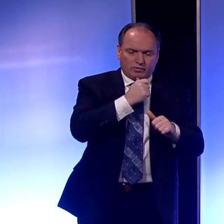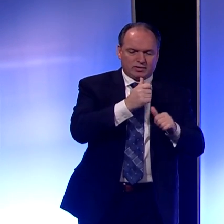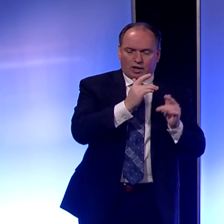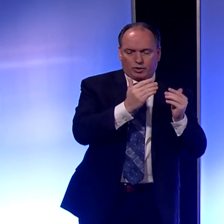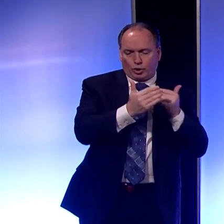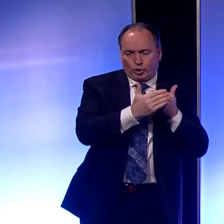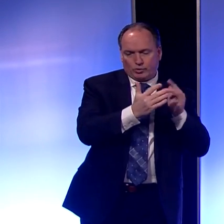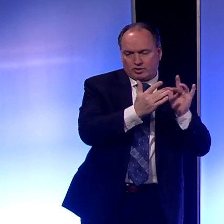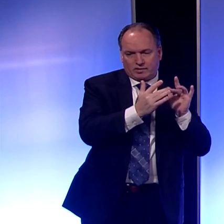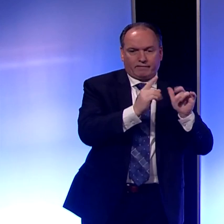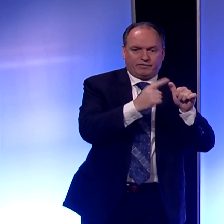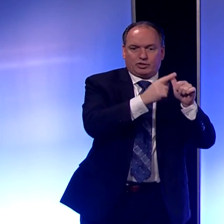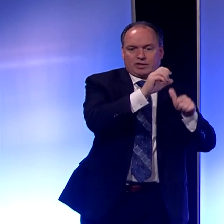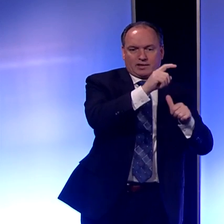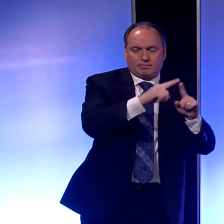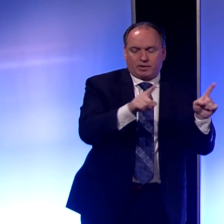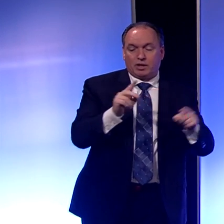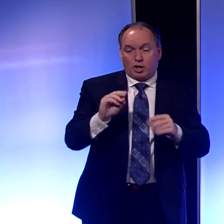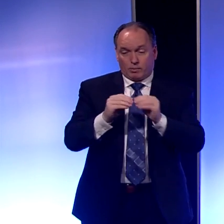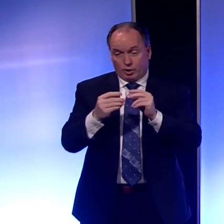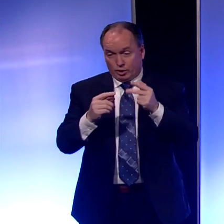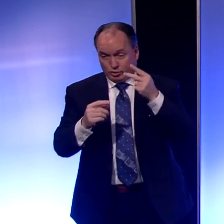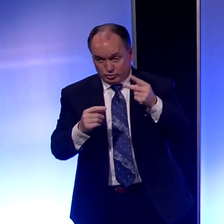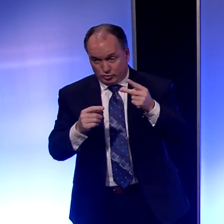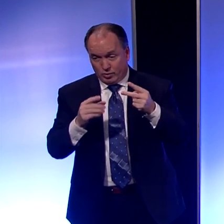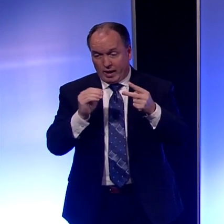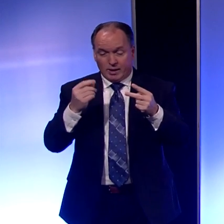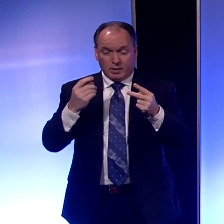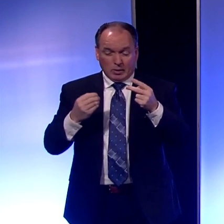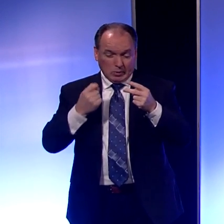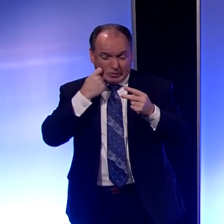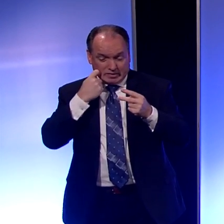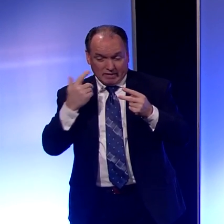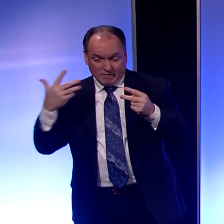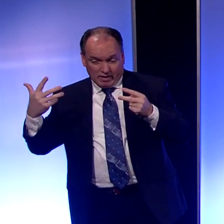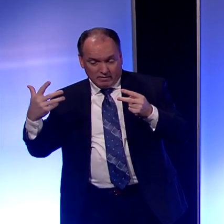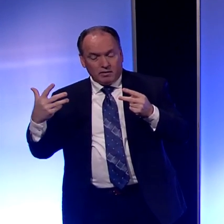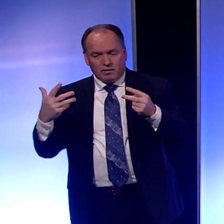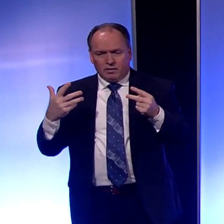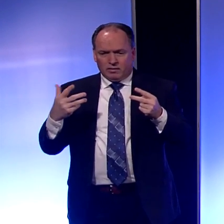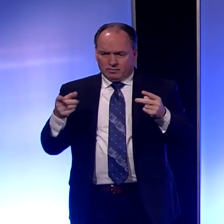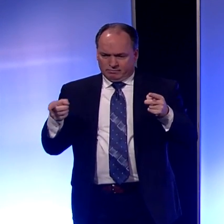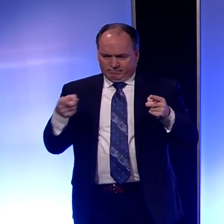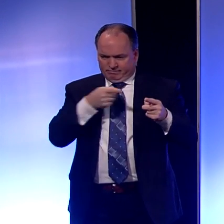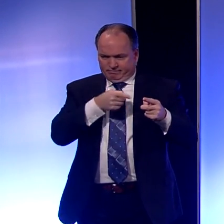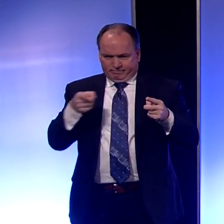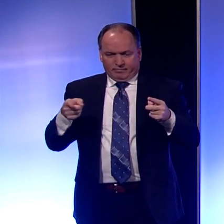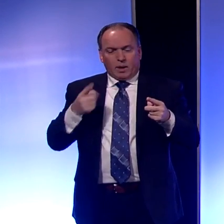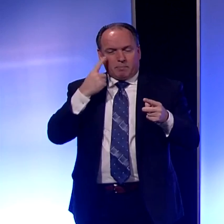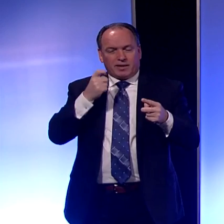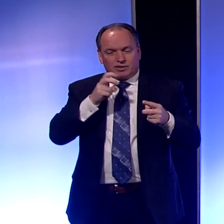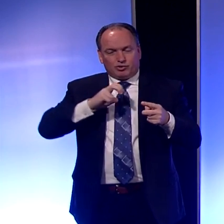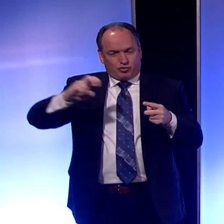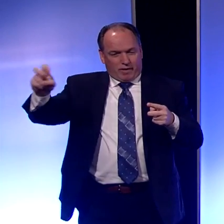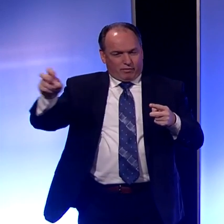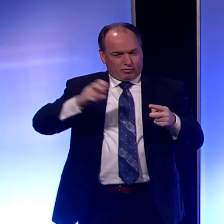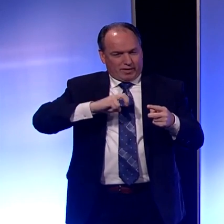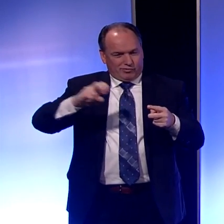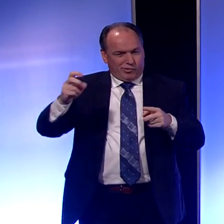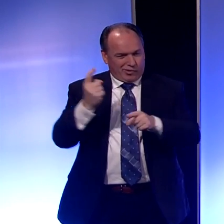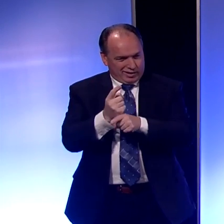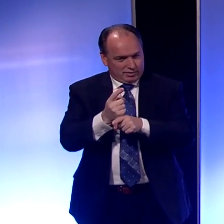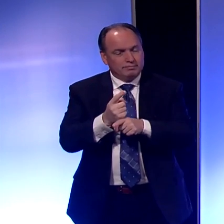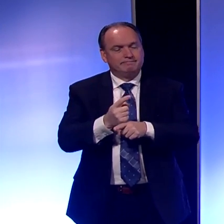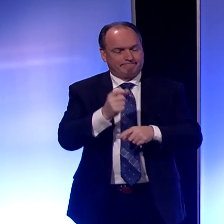contact. first one was the first case. Number two, and in the most current one, you're saying are very likely trapped. are travel related. Right. We believe so.